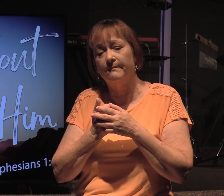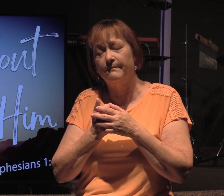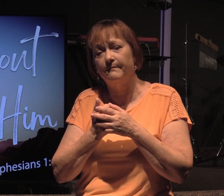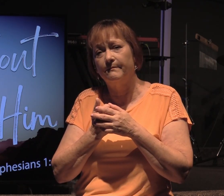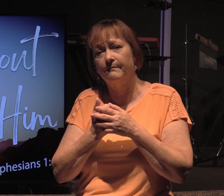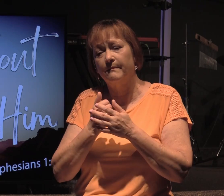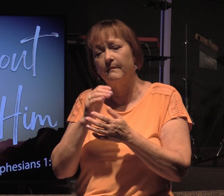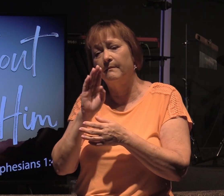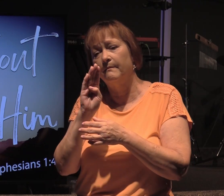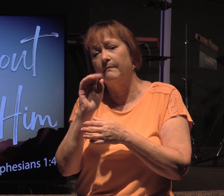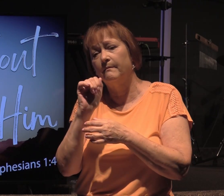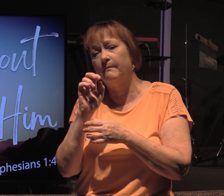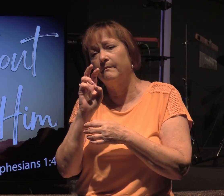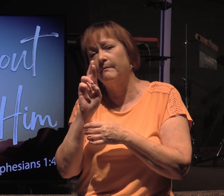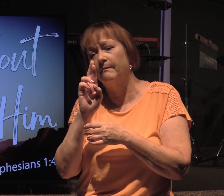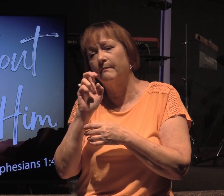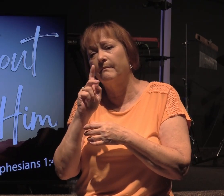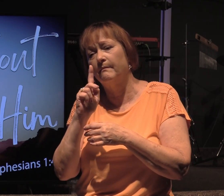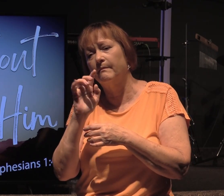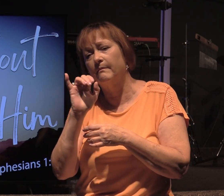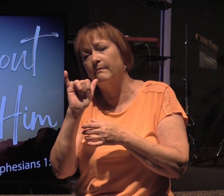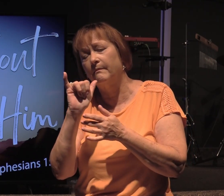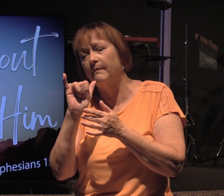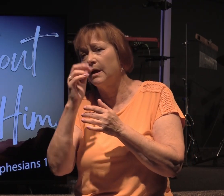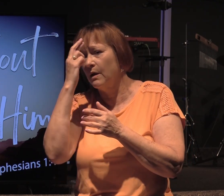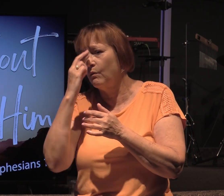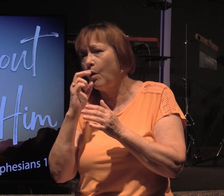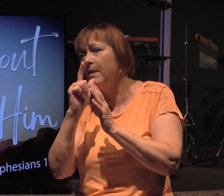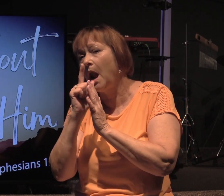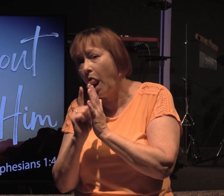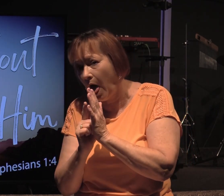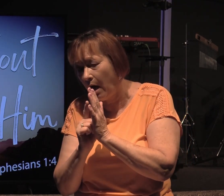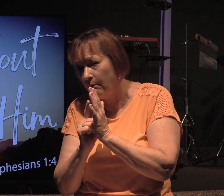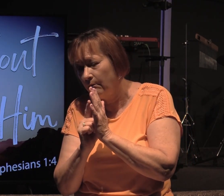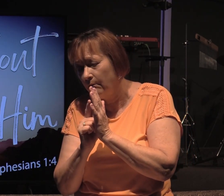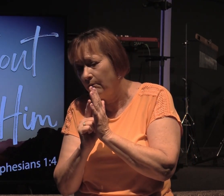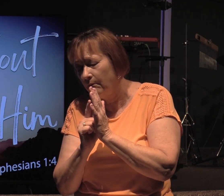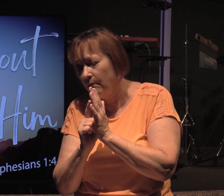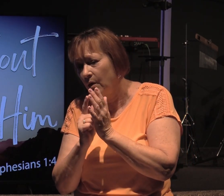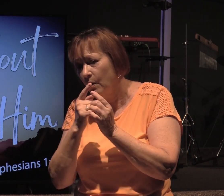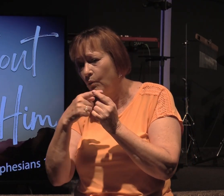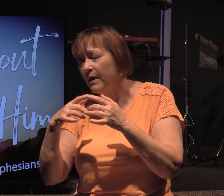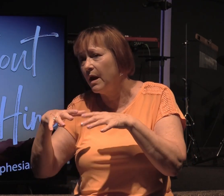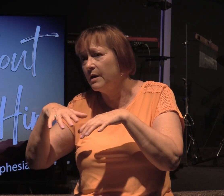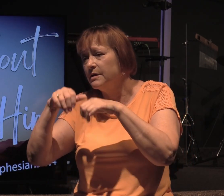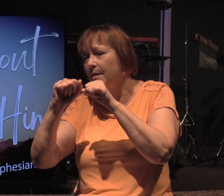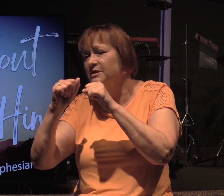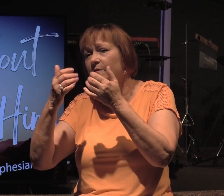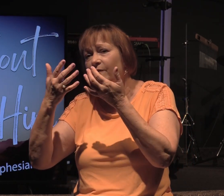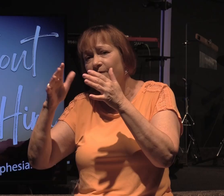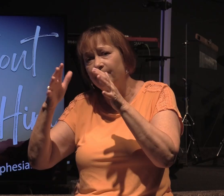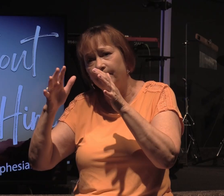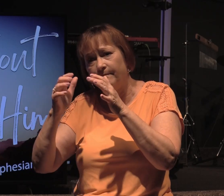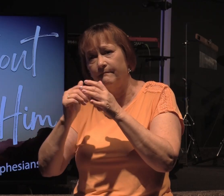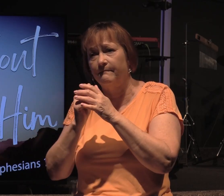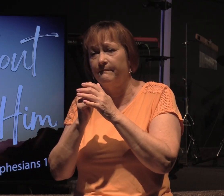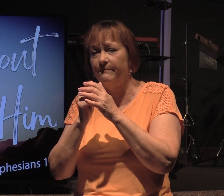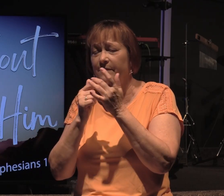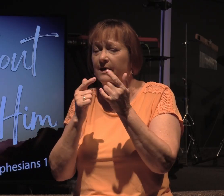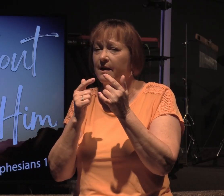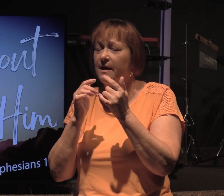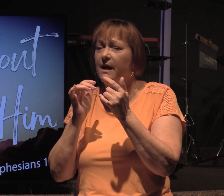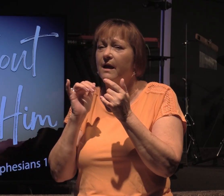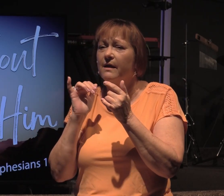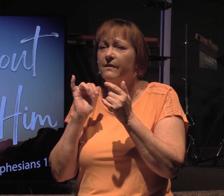Barclay explains in Roman law he says when the adoption was complete it